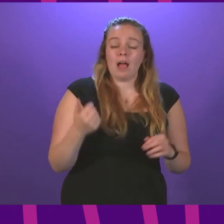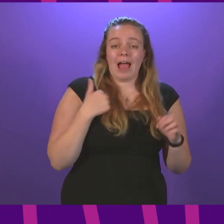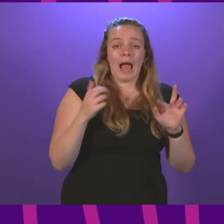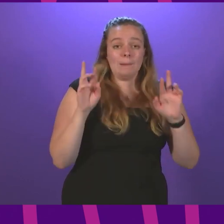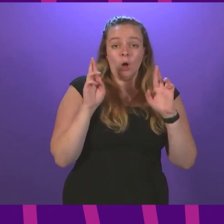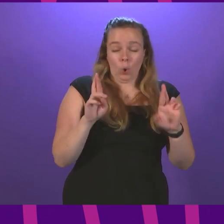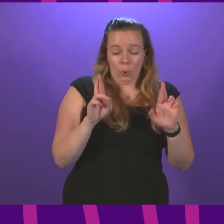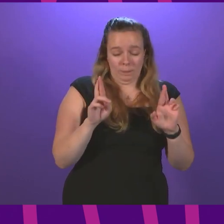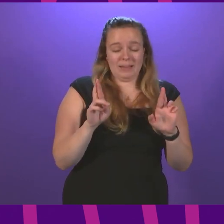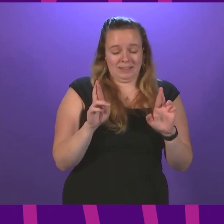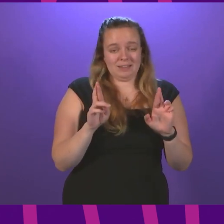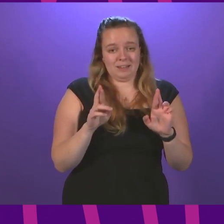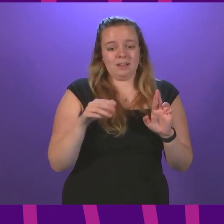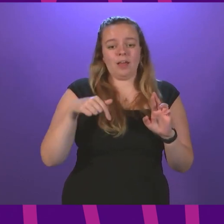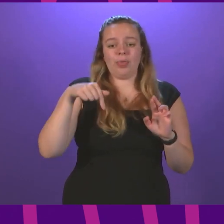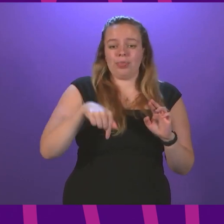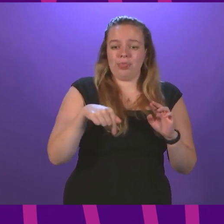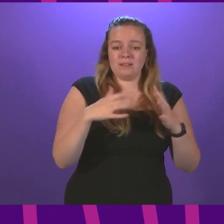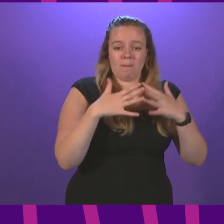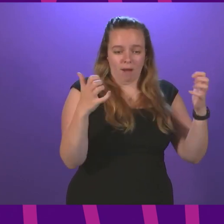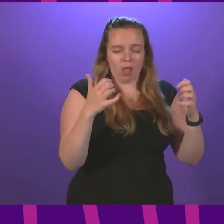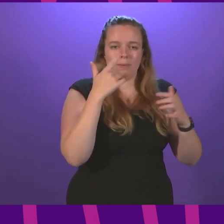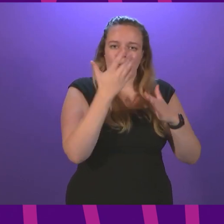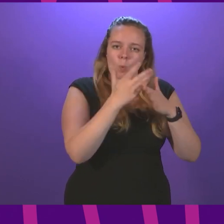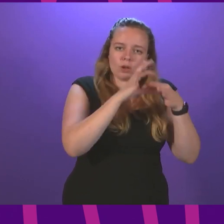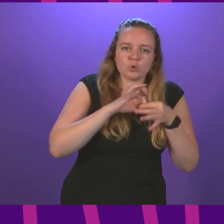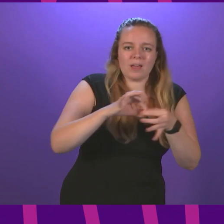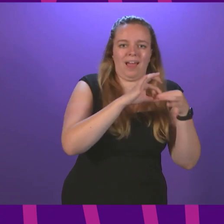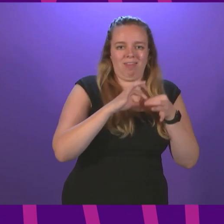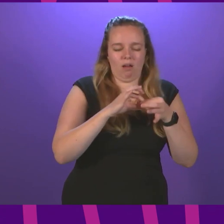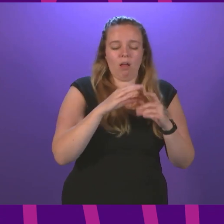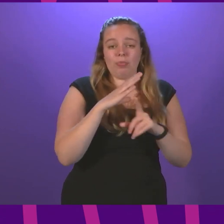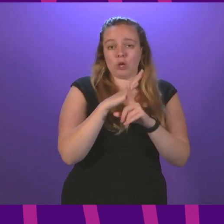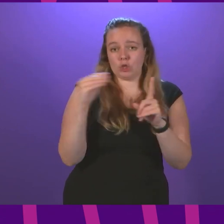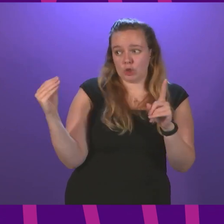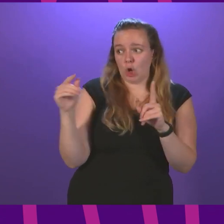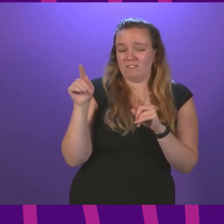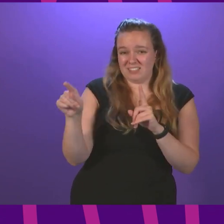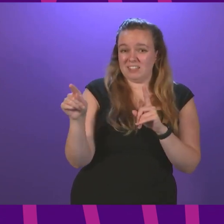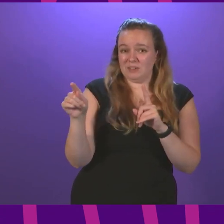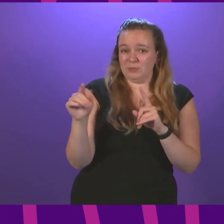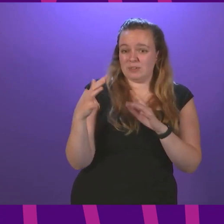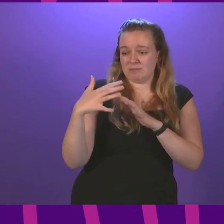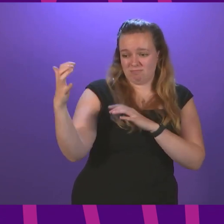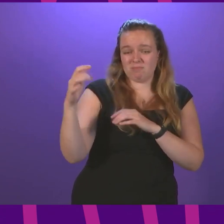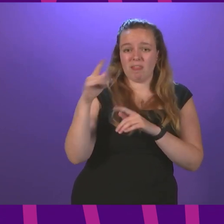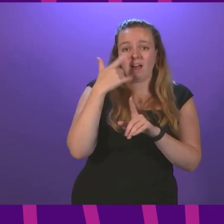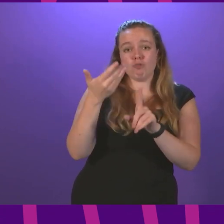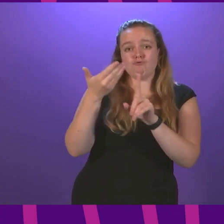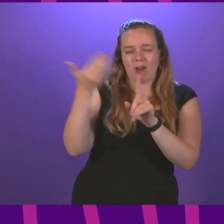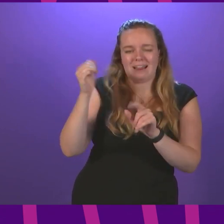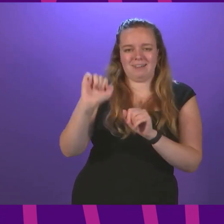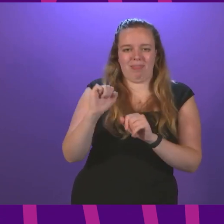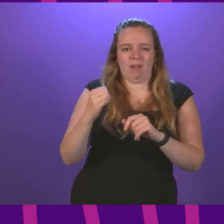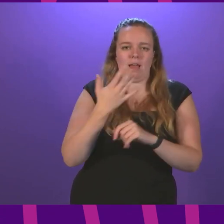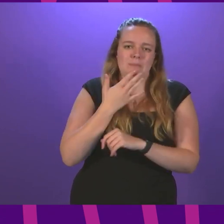hoping that this Parliament comes together. That the Conservatives on the benches opposite recognise the errors